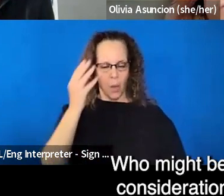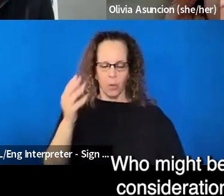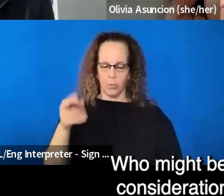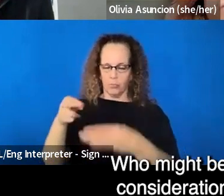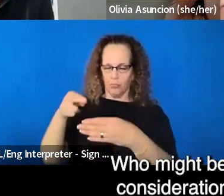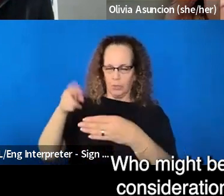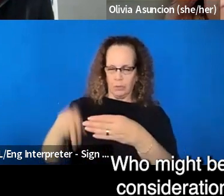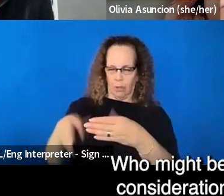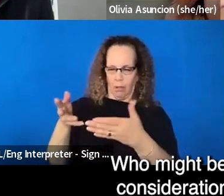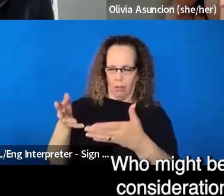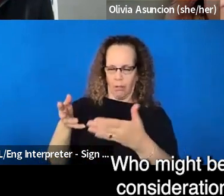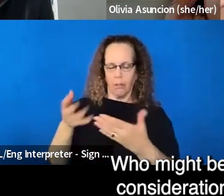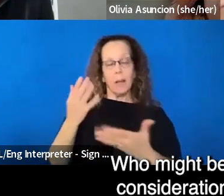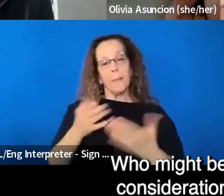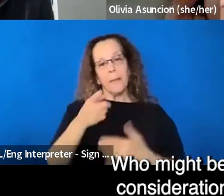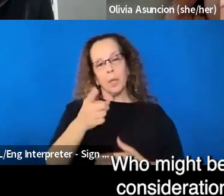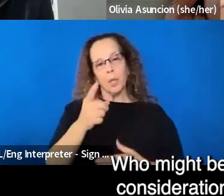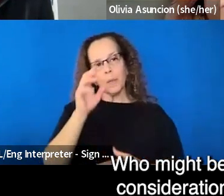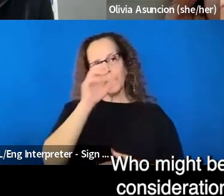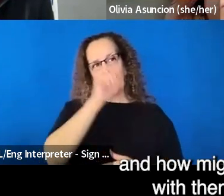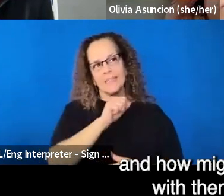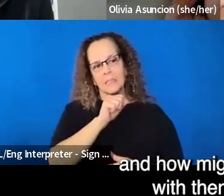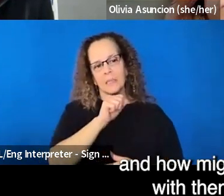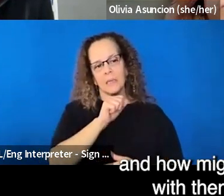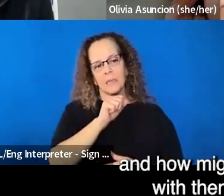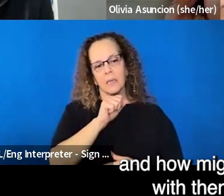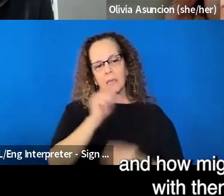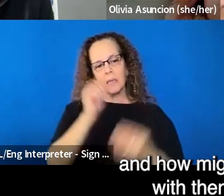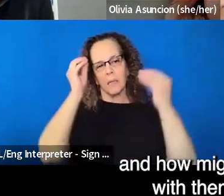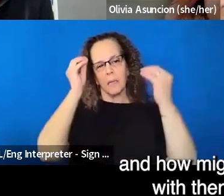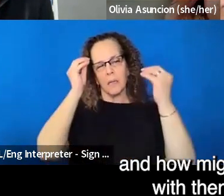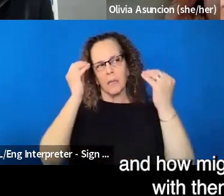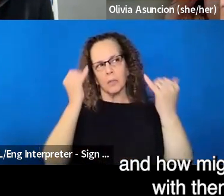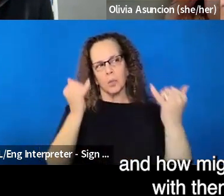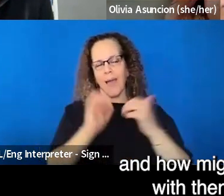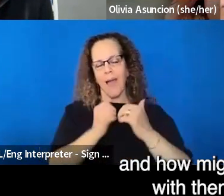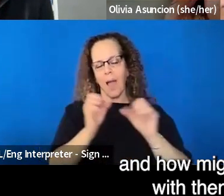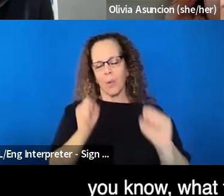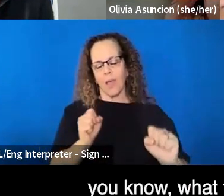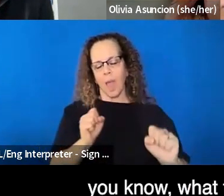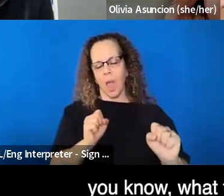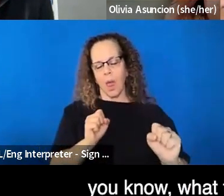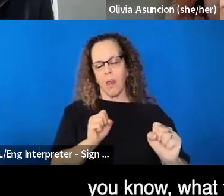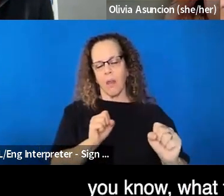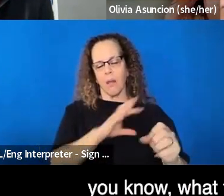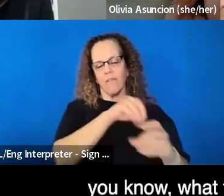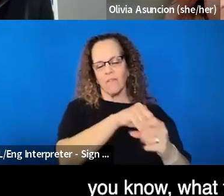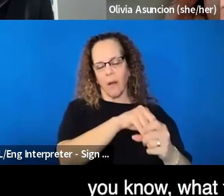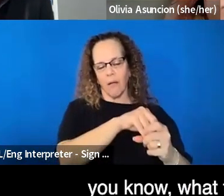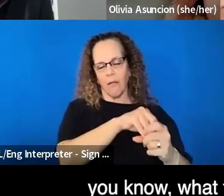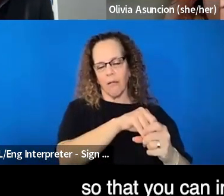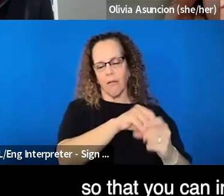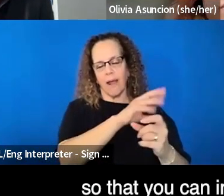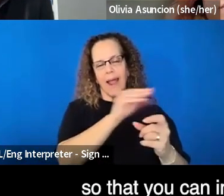missing in the consideration of that today, and how might we engage with them to learn, you know, what that experience